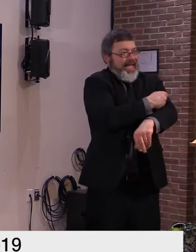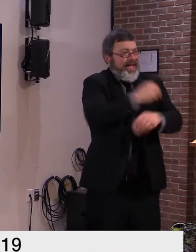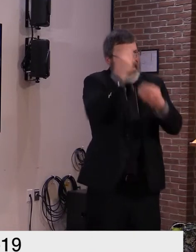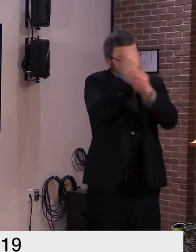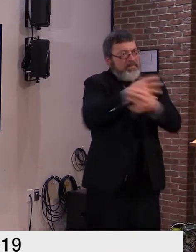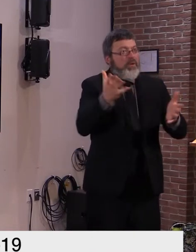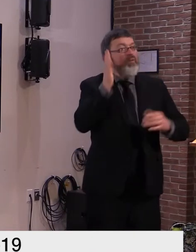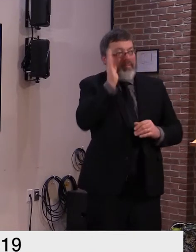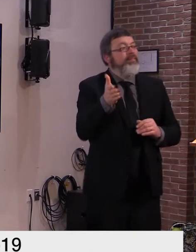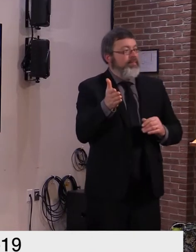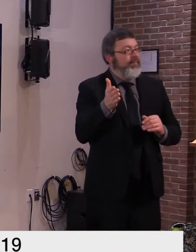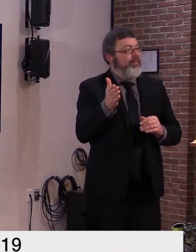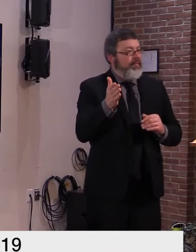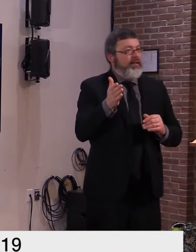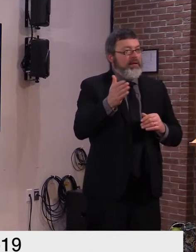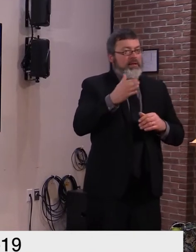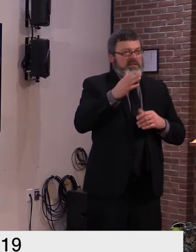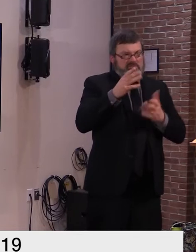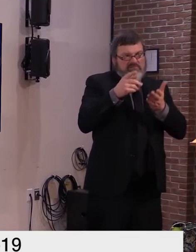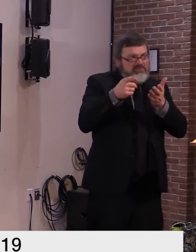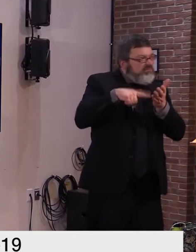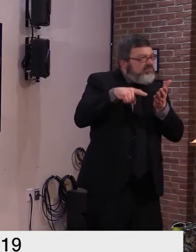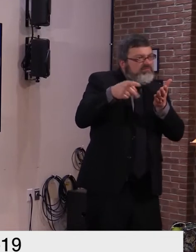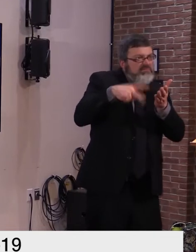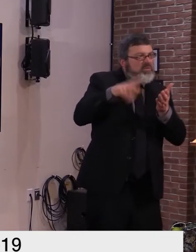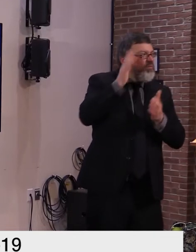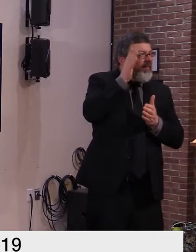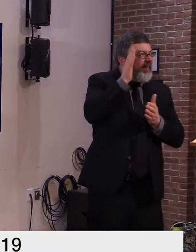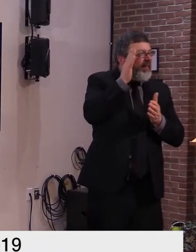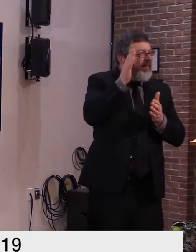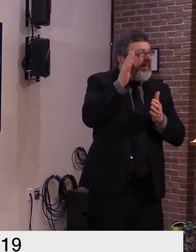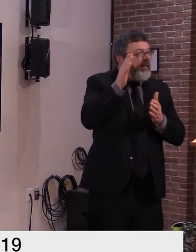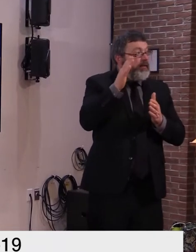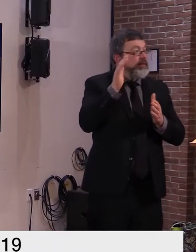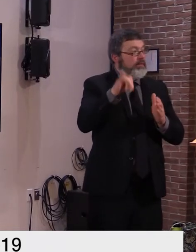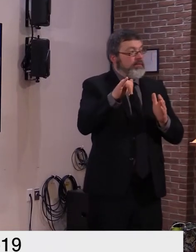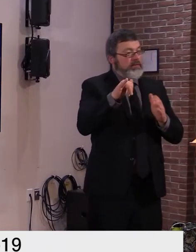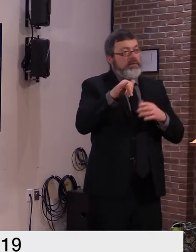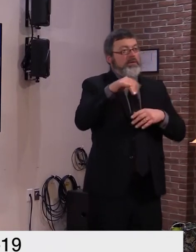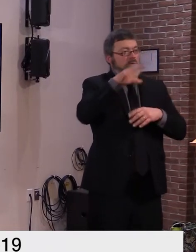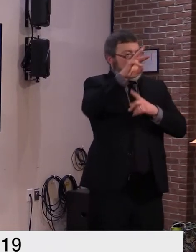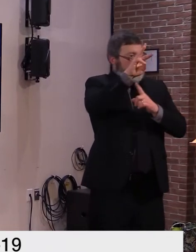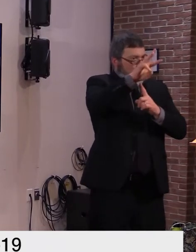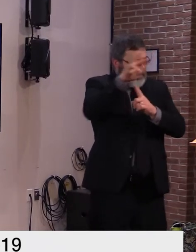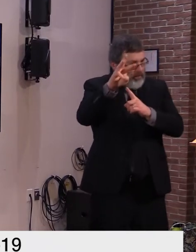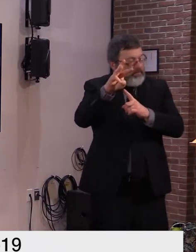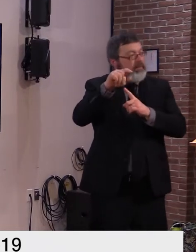address is vtalert.gov and with that i will hand it over to secretary